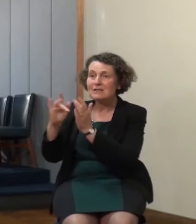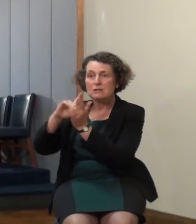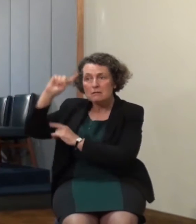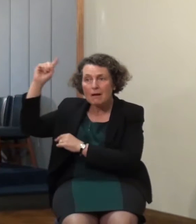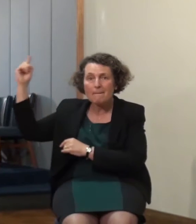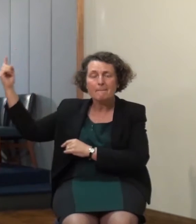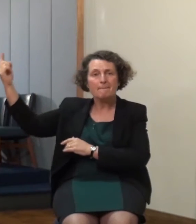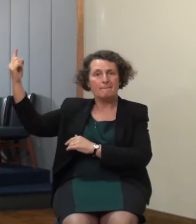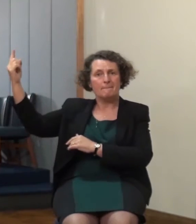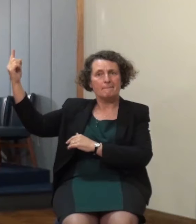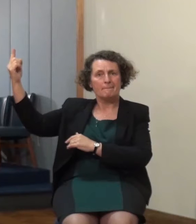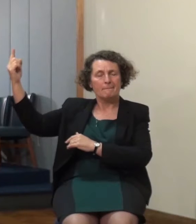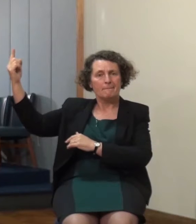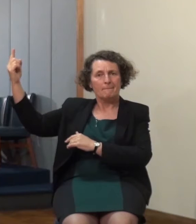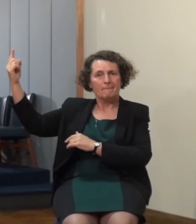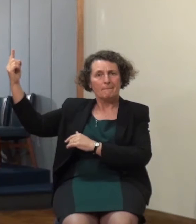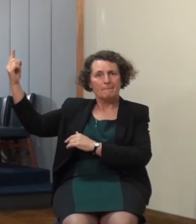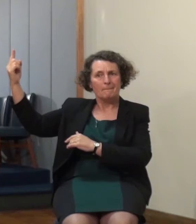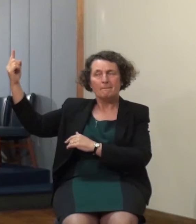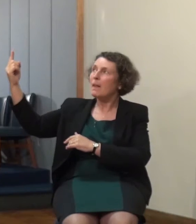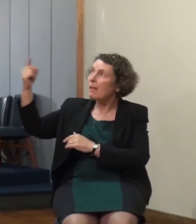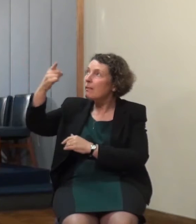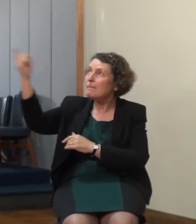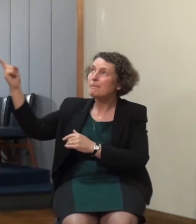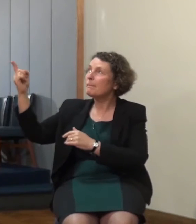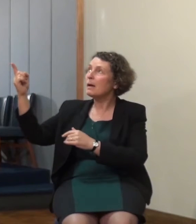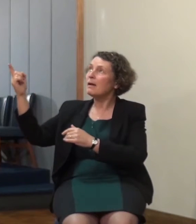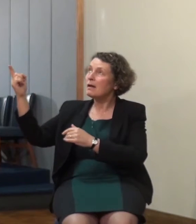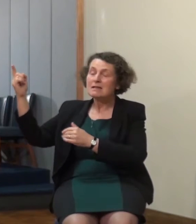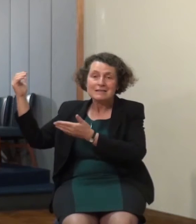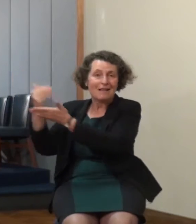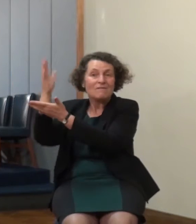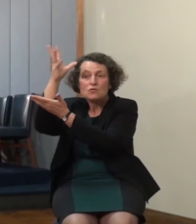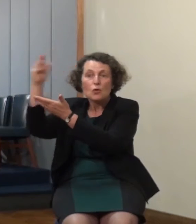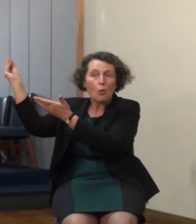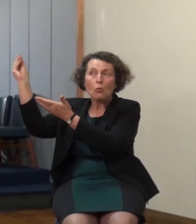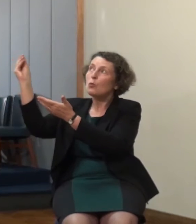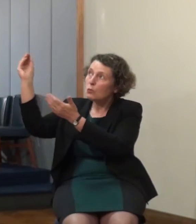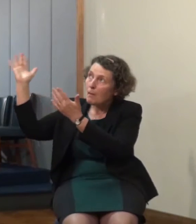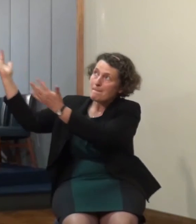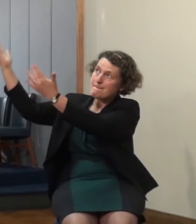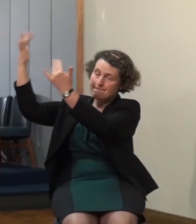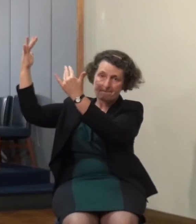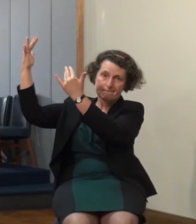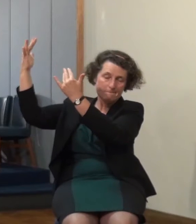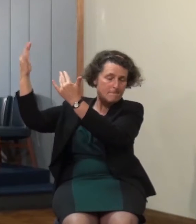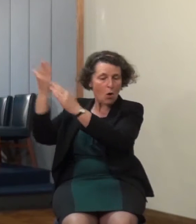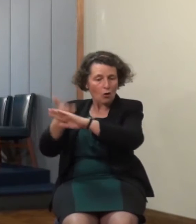the heavenly redeemed in glory and those still on earth a day of judgment the bridal